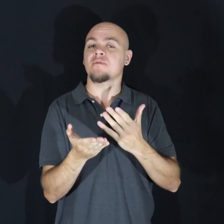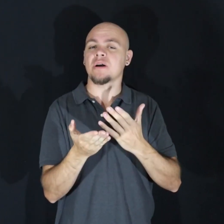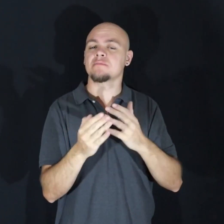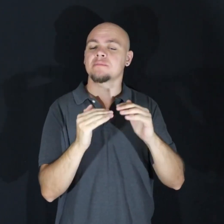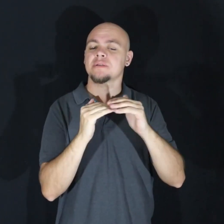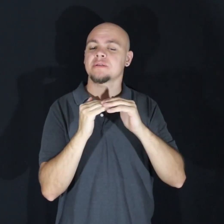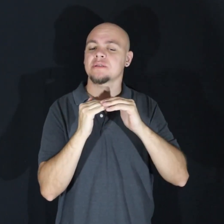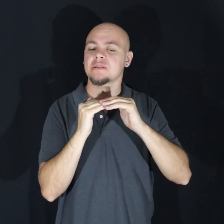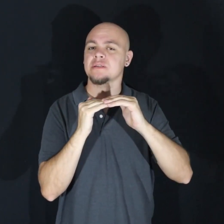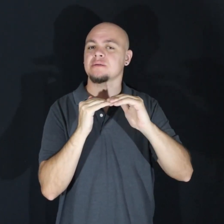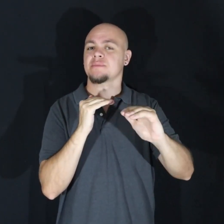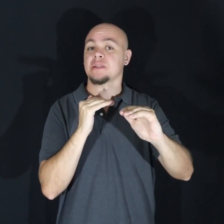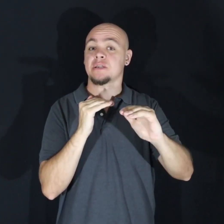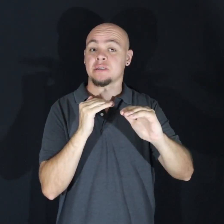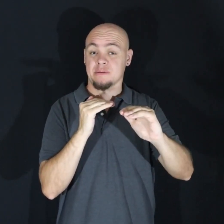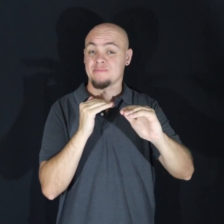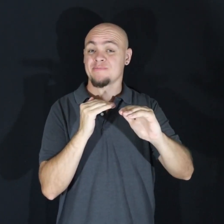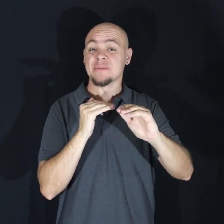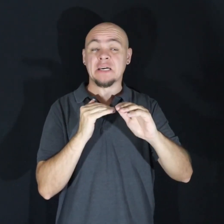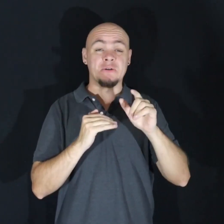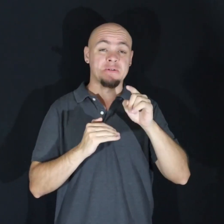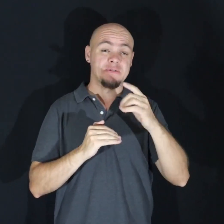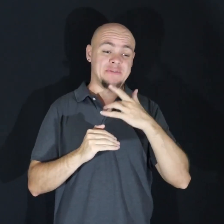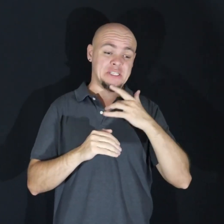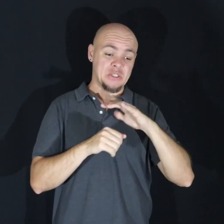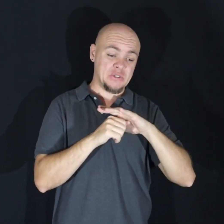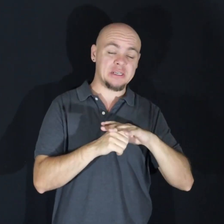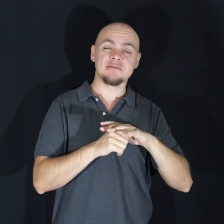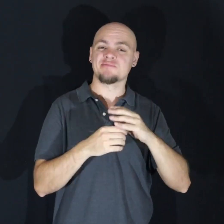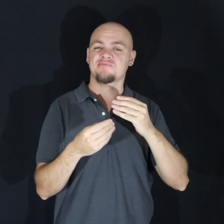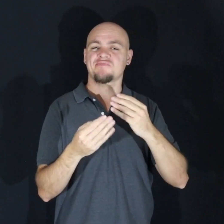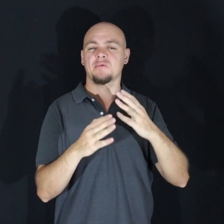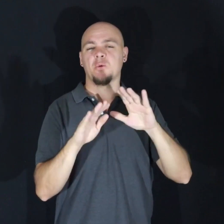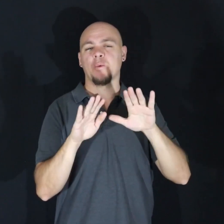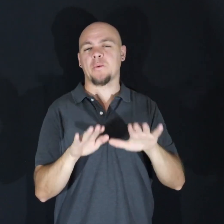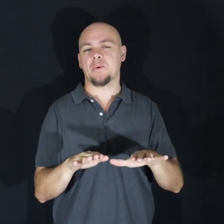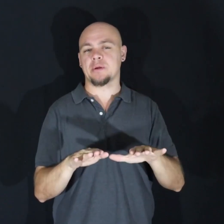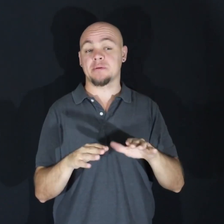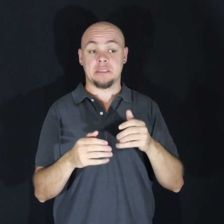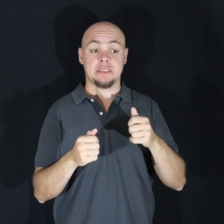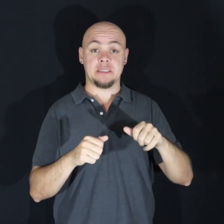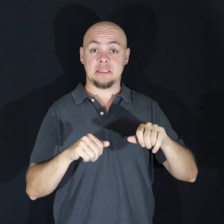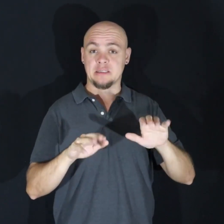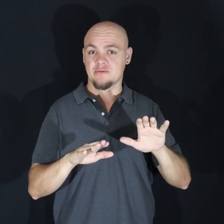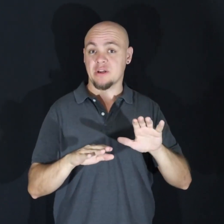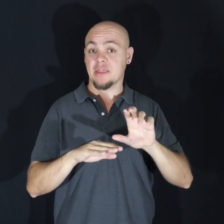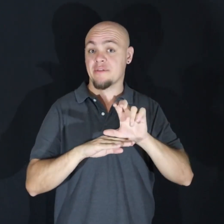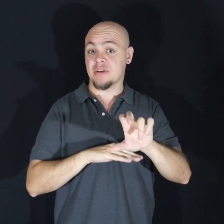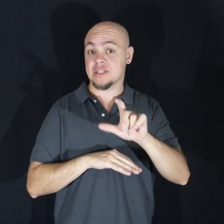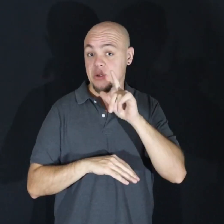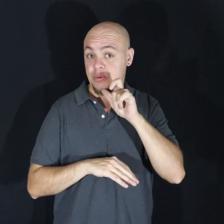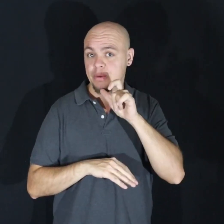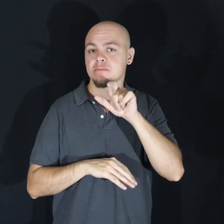stability during the stormy phases. They sacrifice and they invest in you.